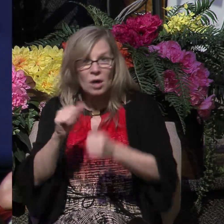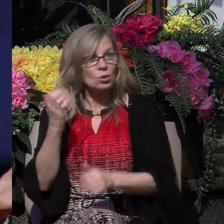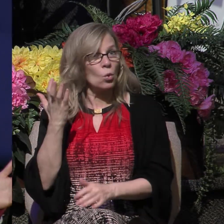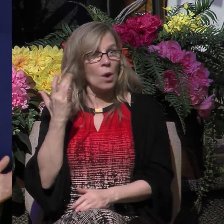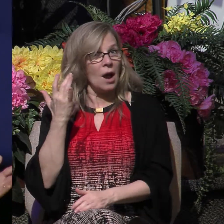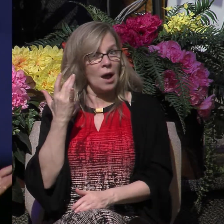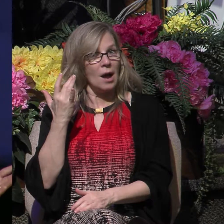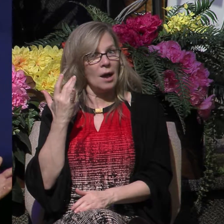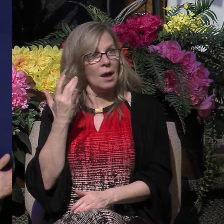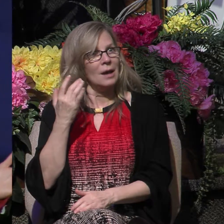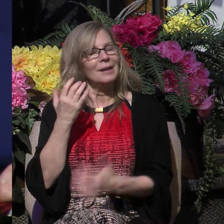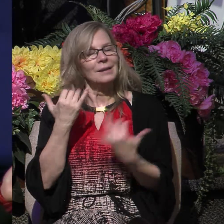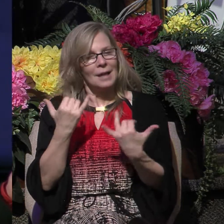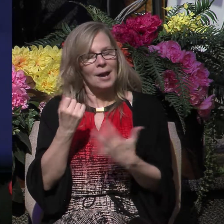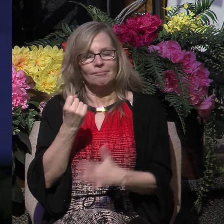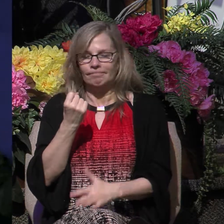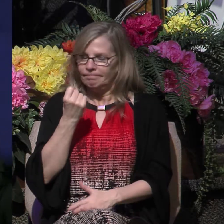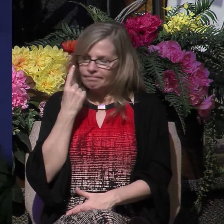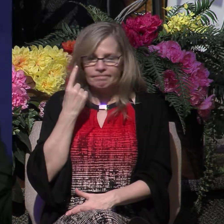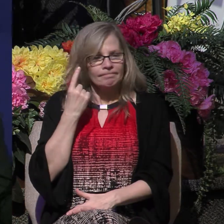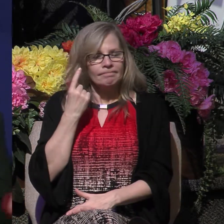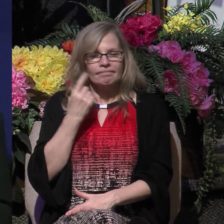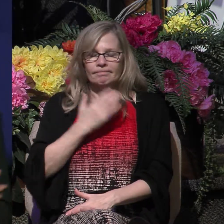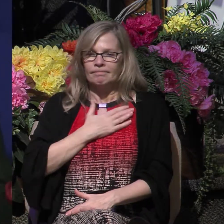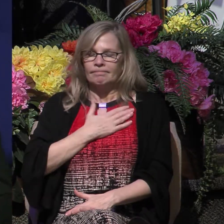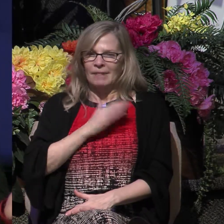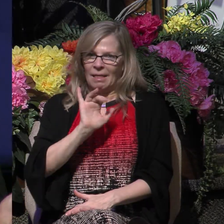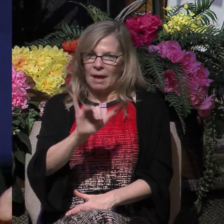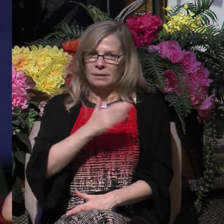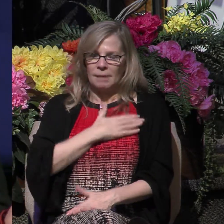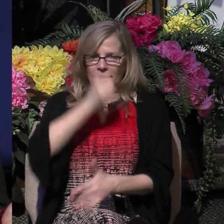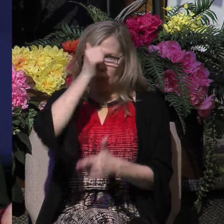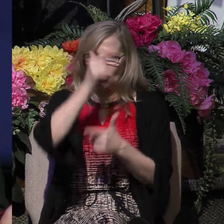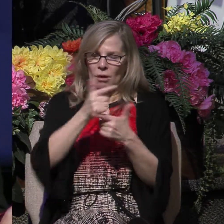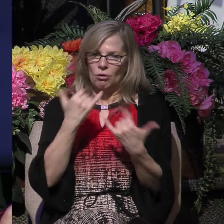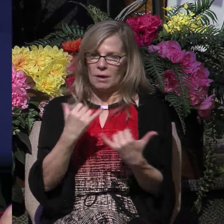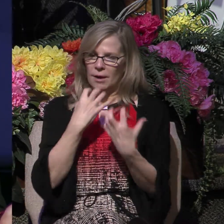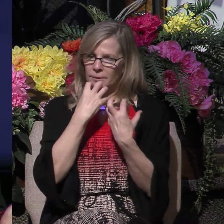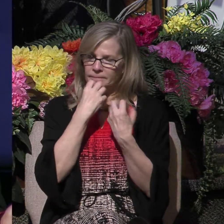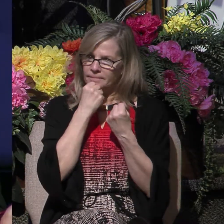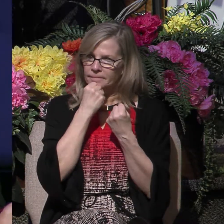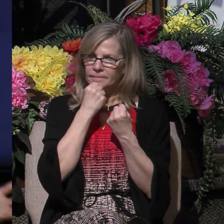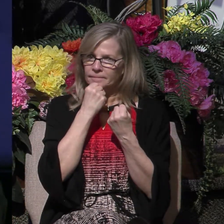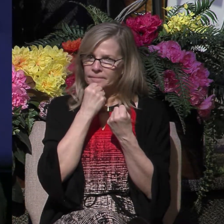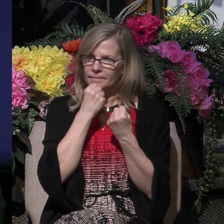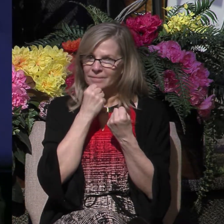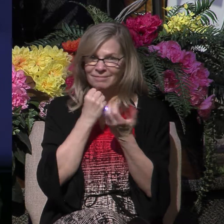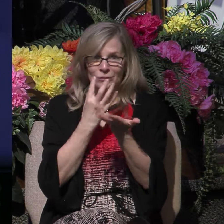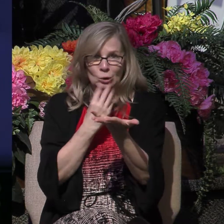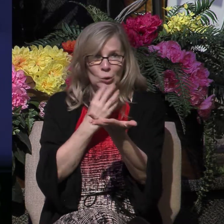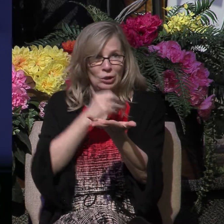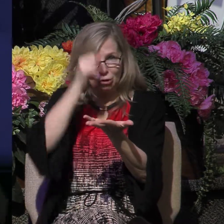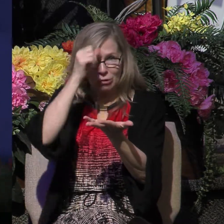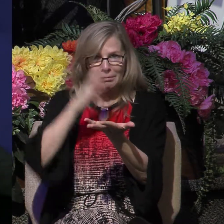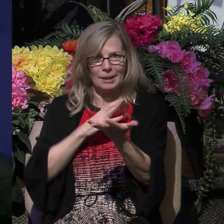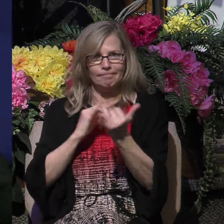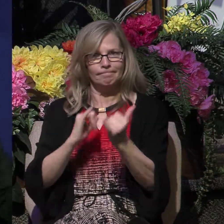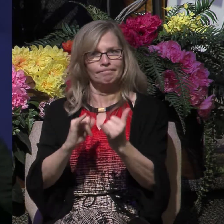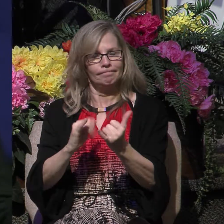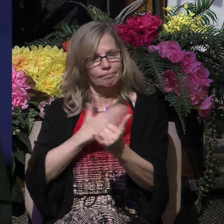he understands immediately they're his brothers in Christ. These Jewish men are now his brothers